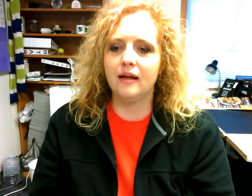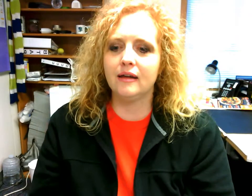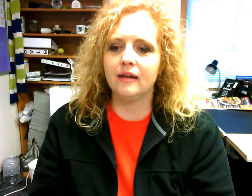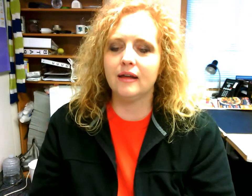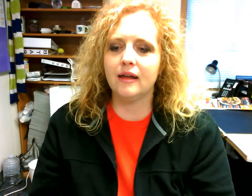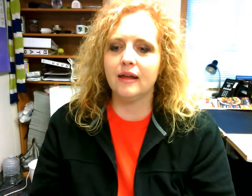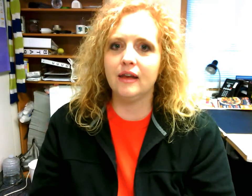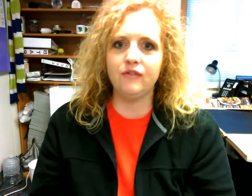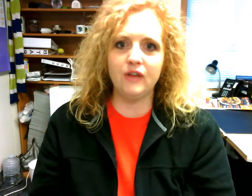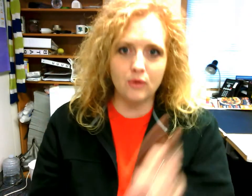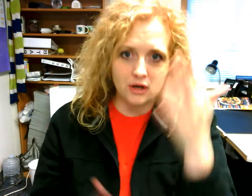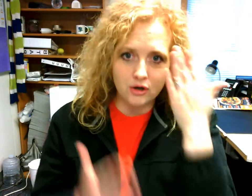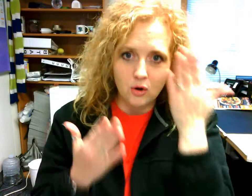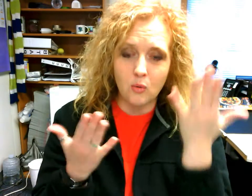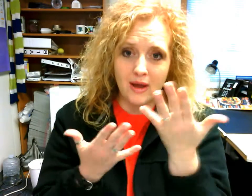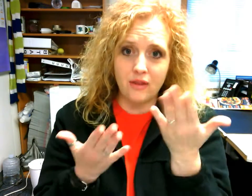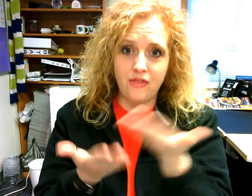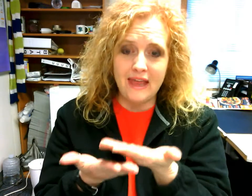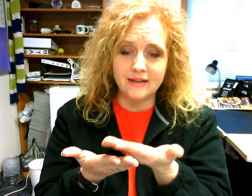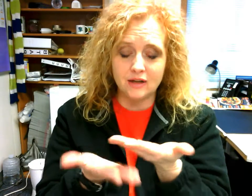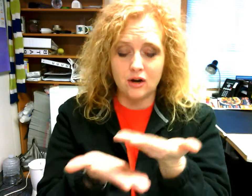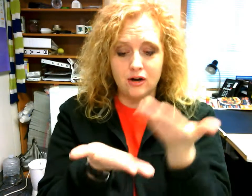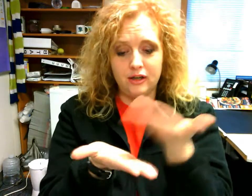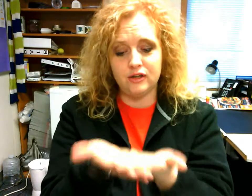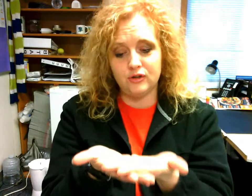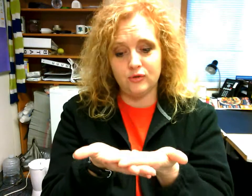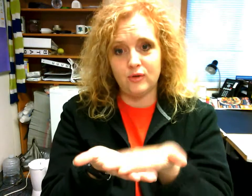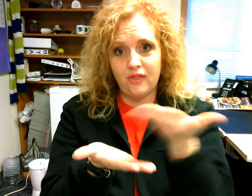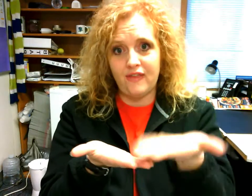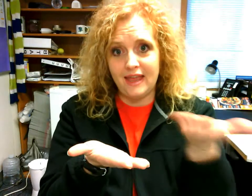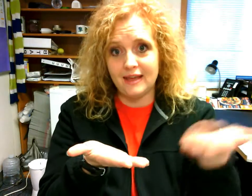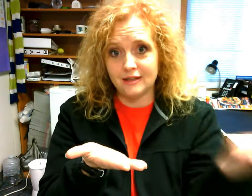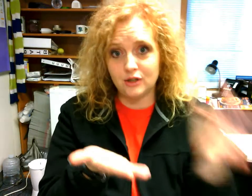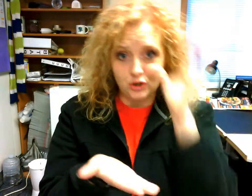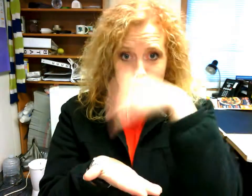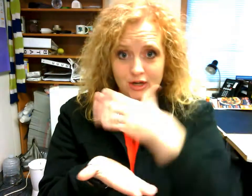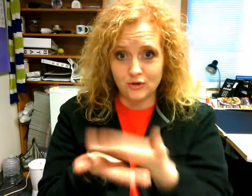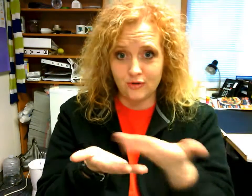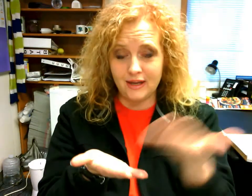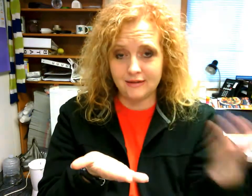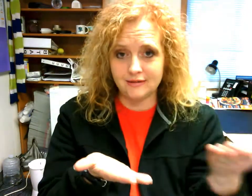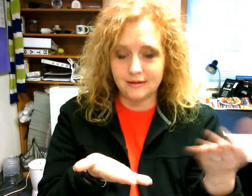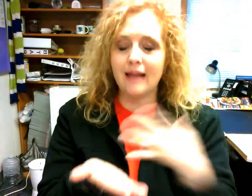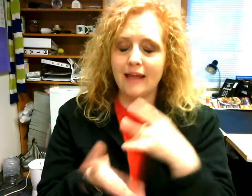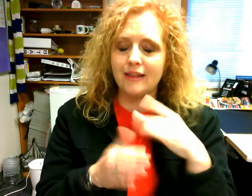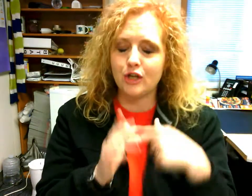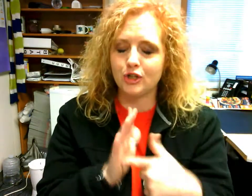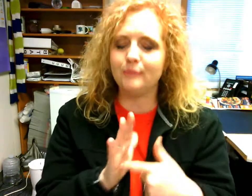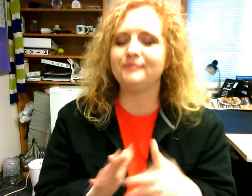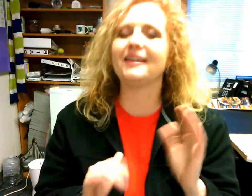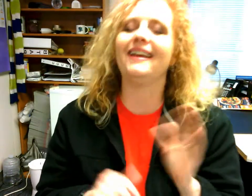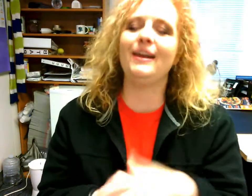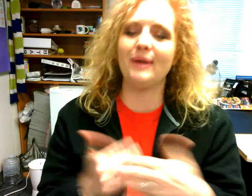and if you want to know what things are you can do things stranger things I like that show anyway